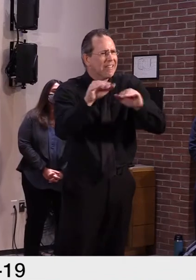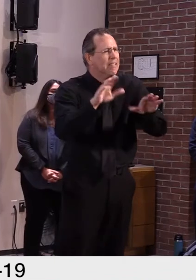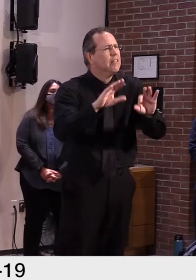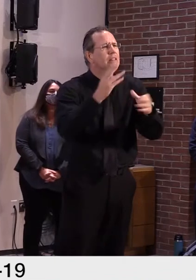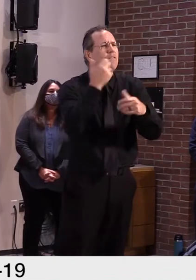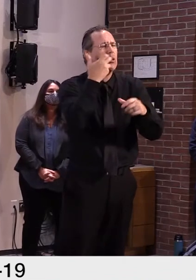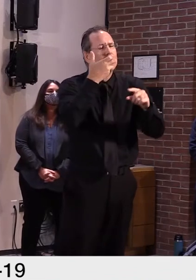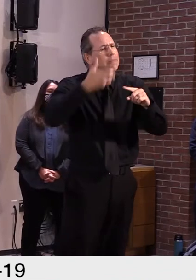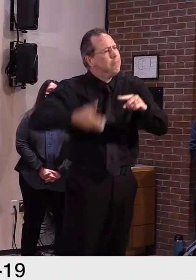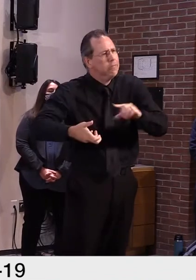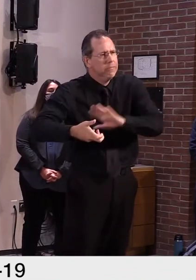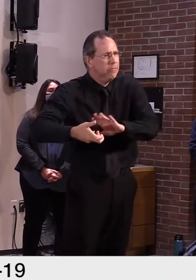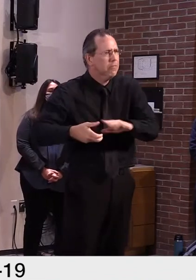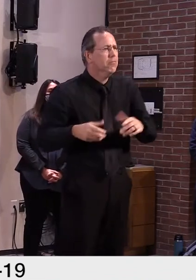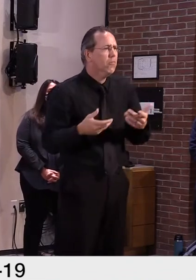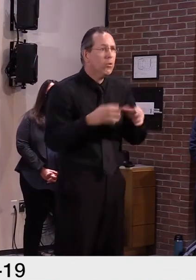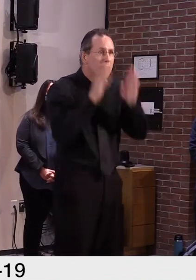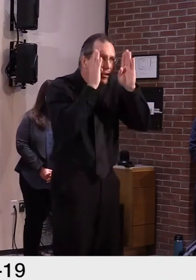Mike, the Islander.